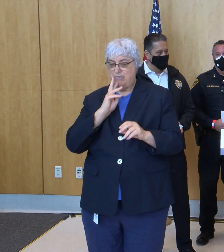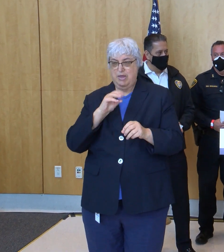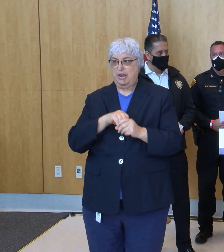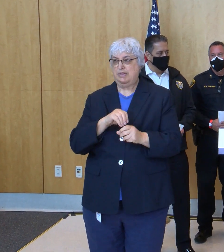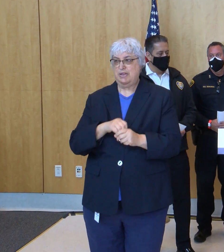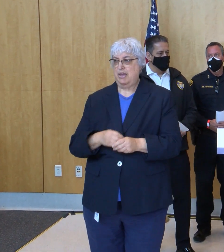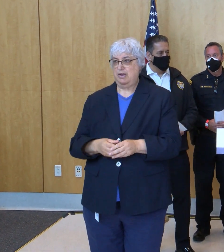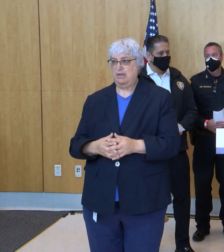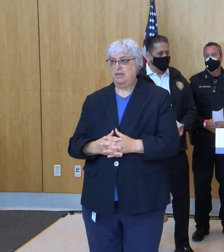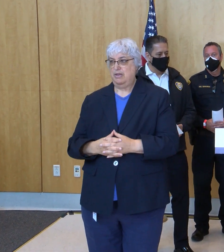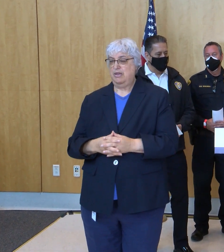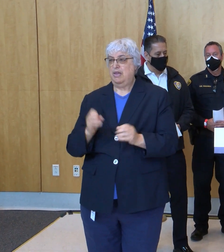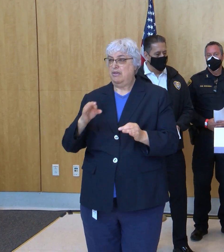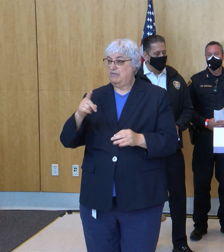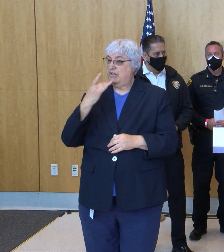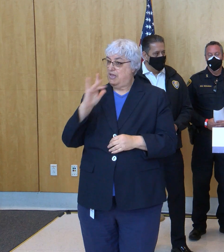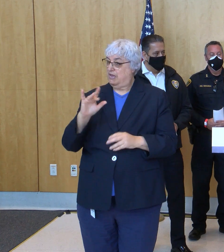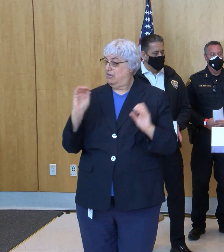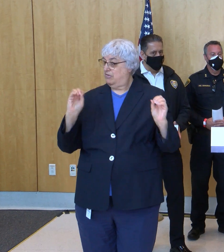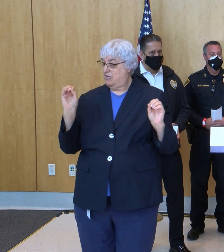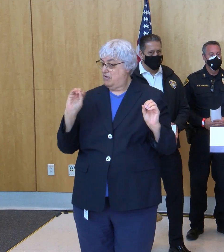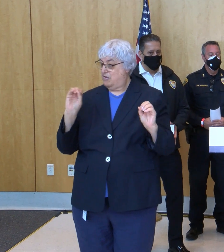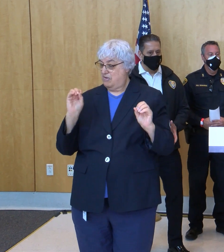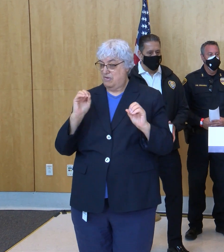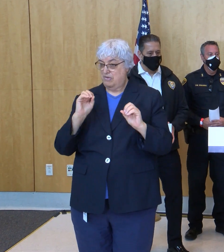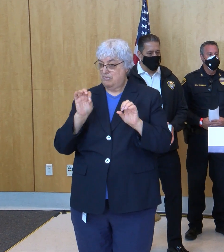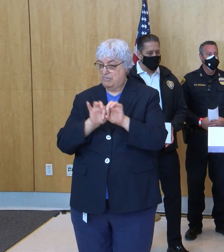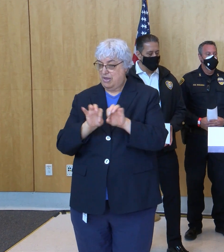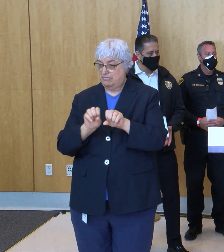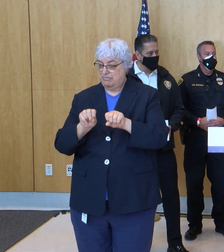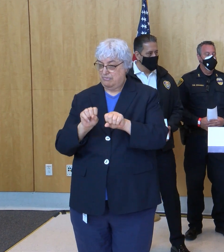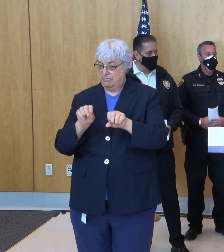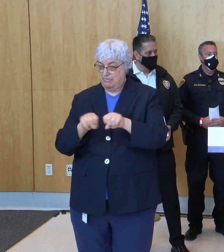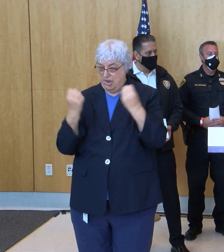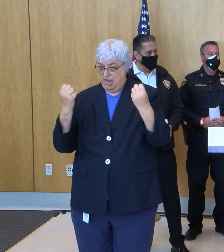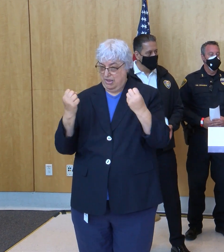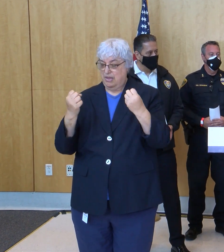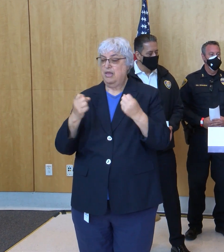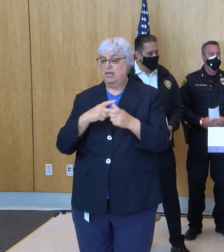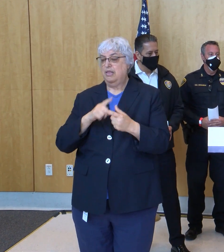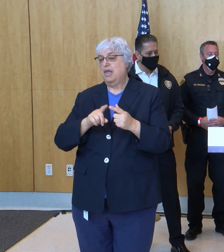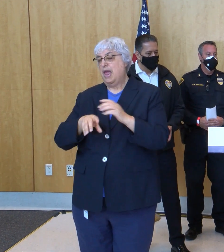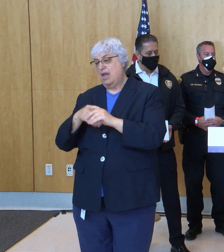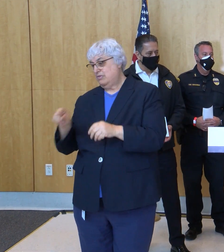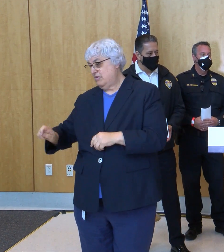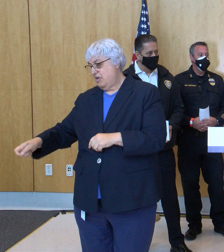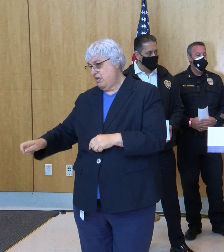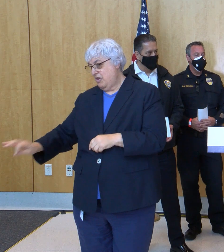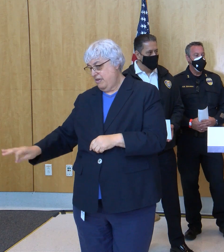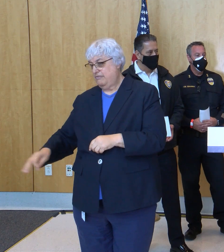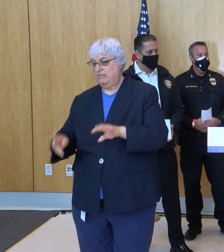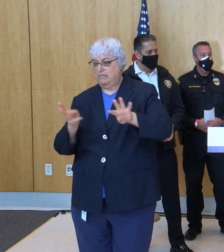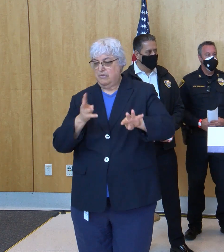water in them to freeze. So if you've been lucky so far and you have not had your pipes burst, I would highly encourage you to drain the water from the pipes in your